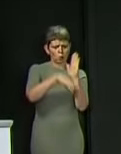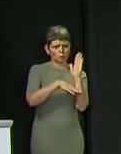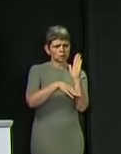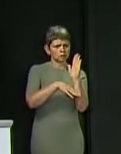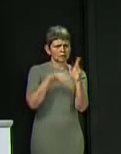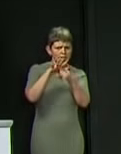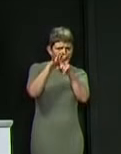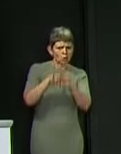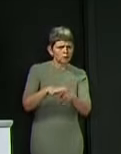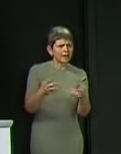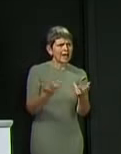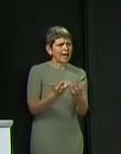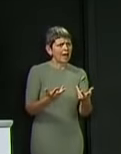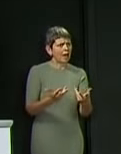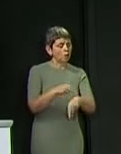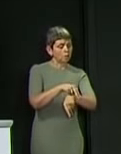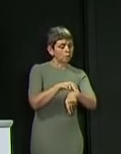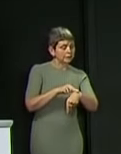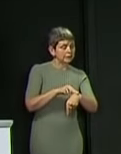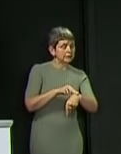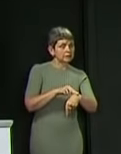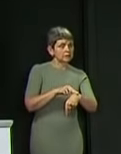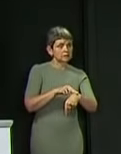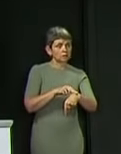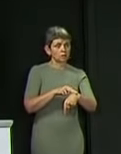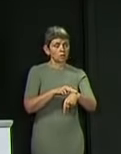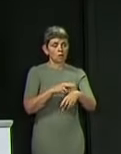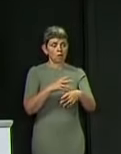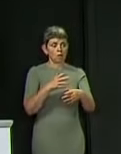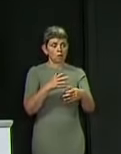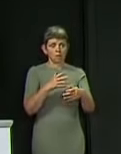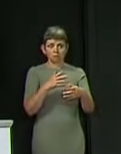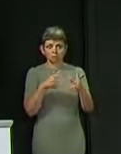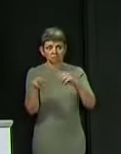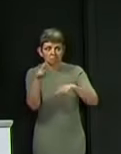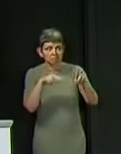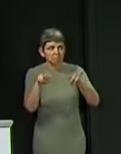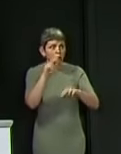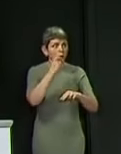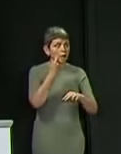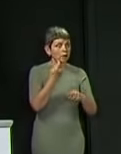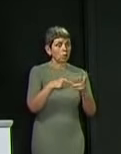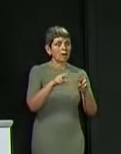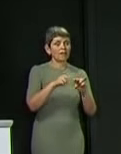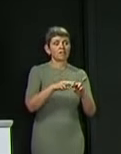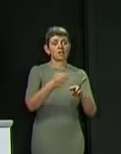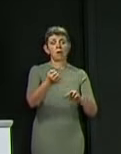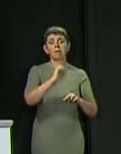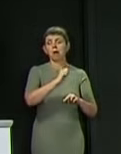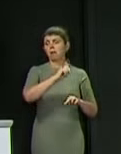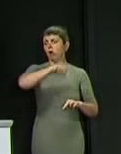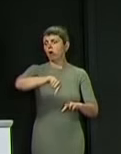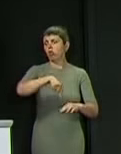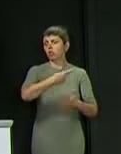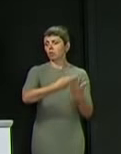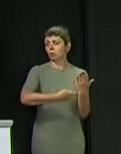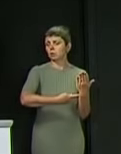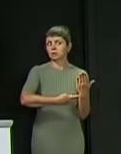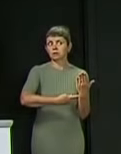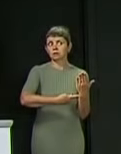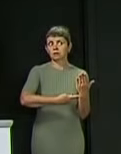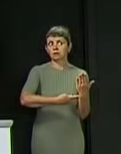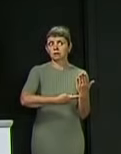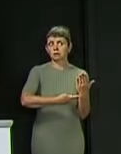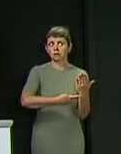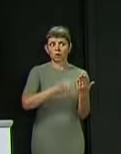officials or becoming expect pubs, for example, that perhaps don't comply with the rules repeatedly to be closed down? In other words, how seriously will